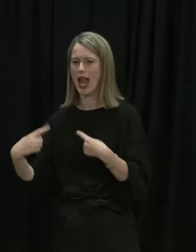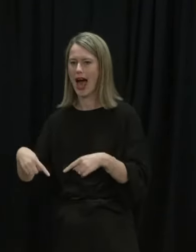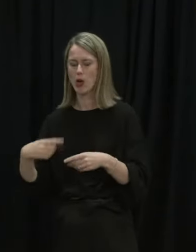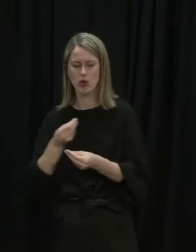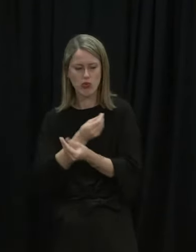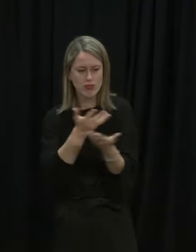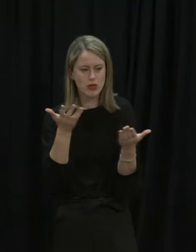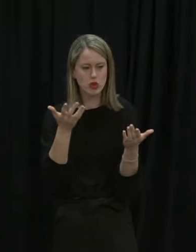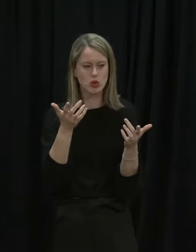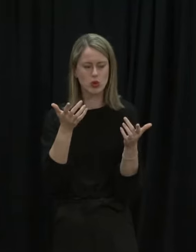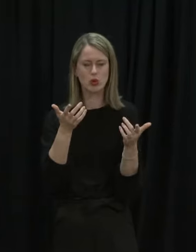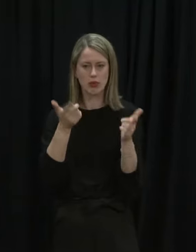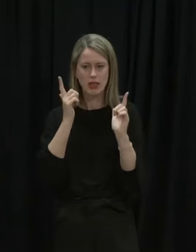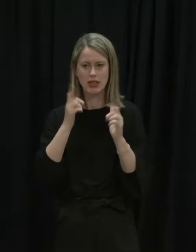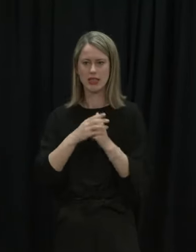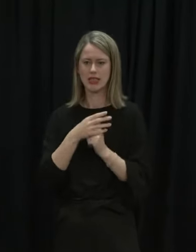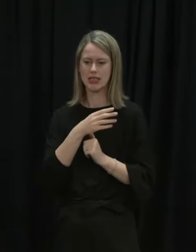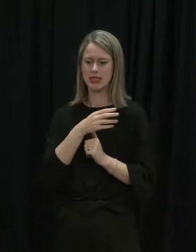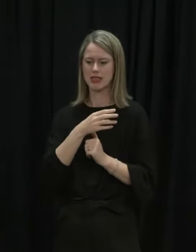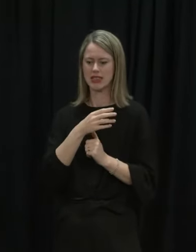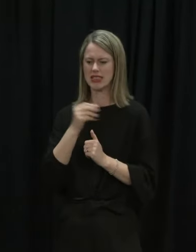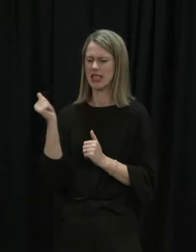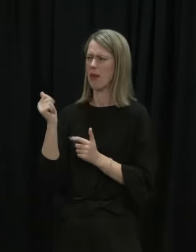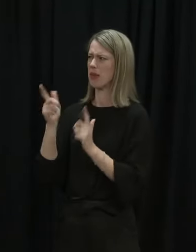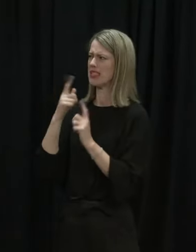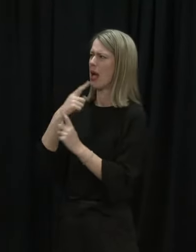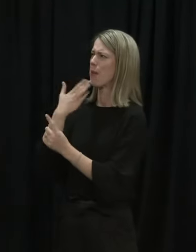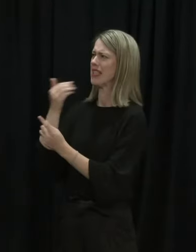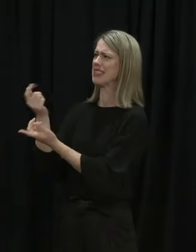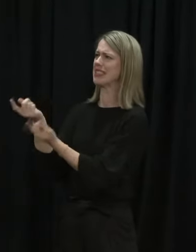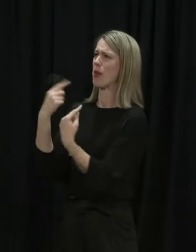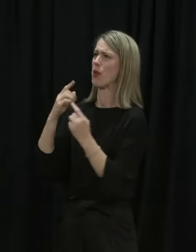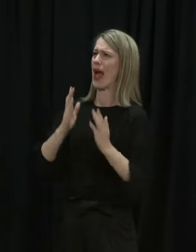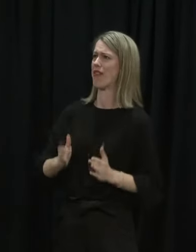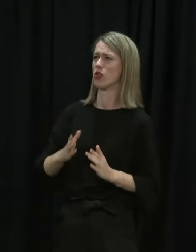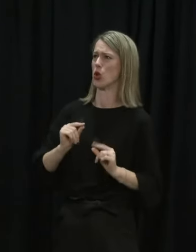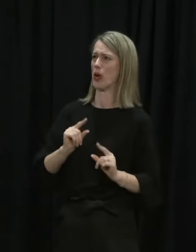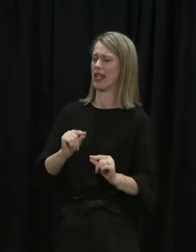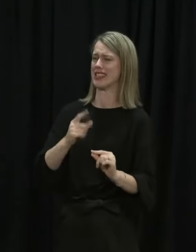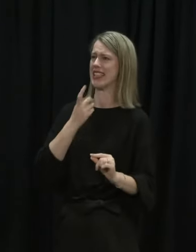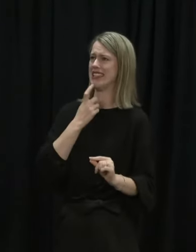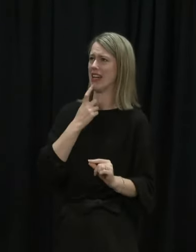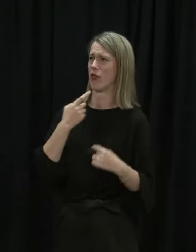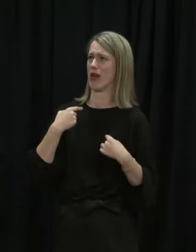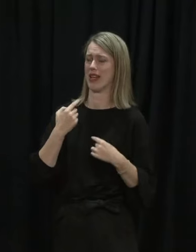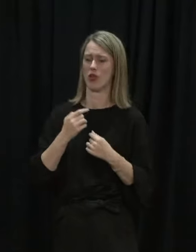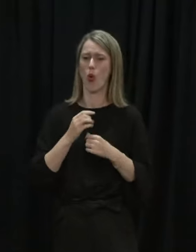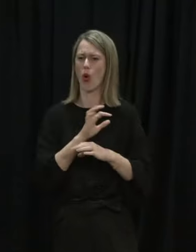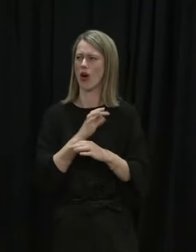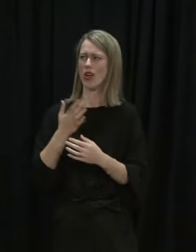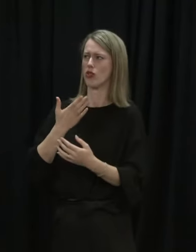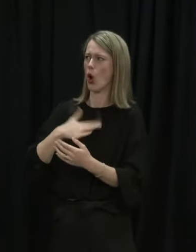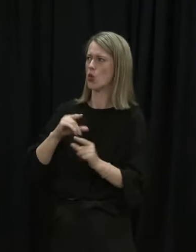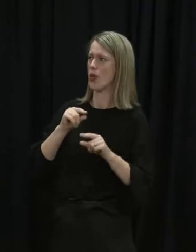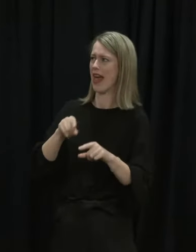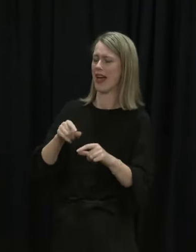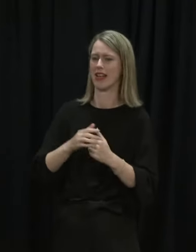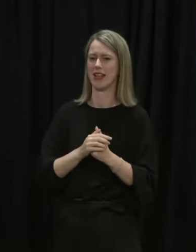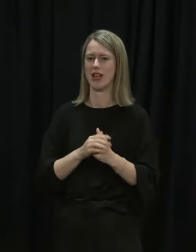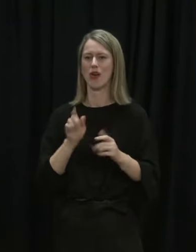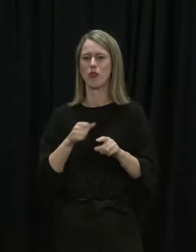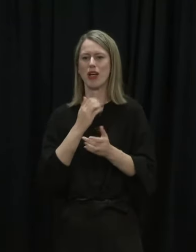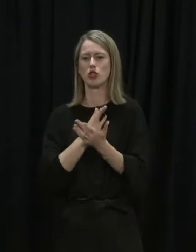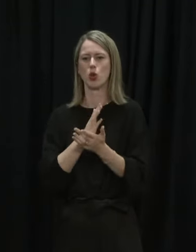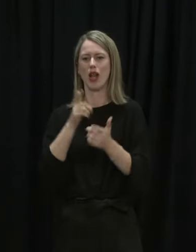employers who are telling us please just mandate this. We've also got ones who don't want that as well. So we have to make sure we have a legal